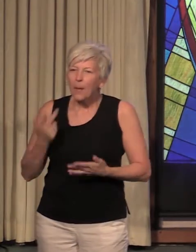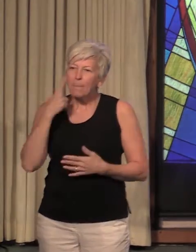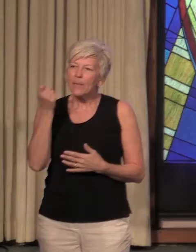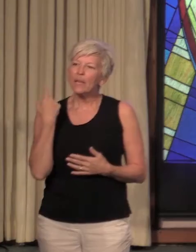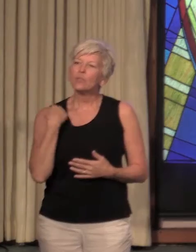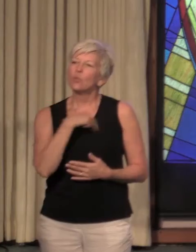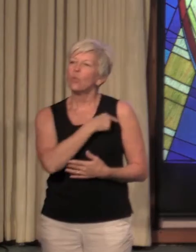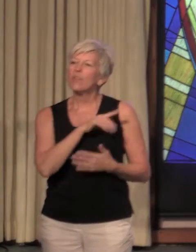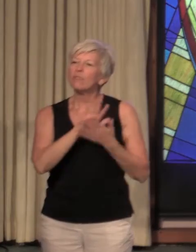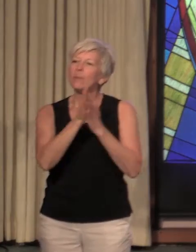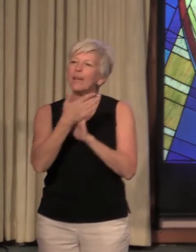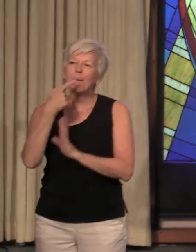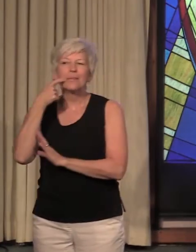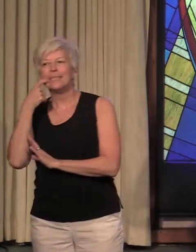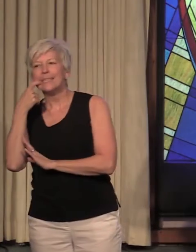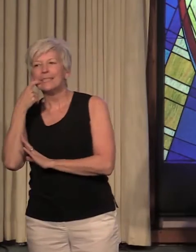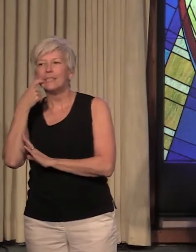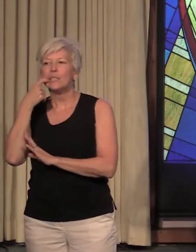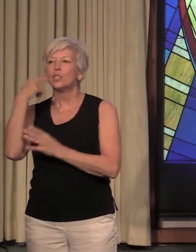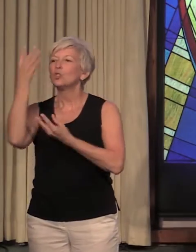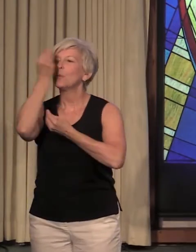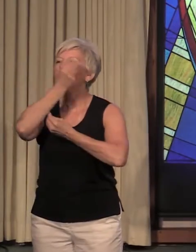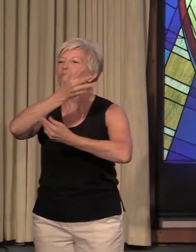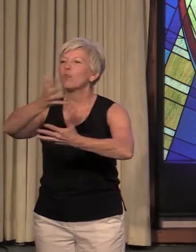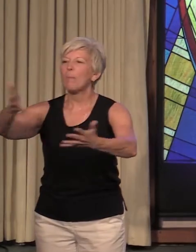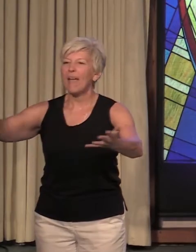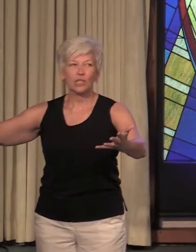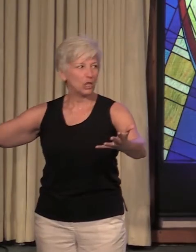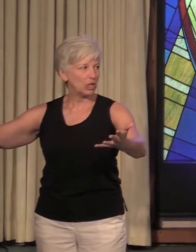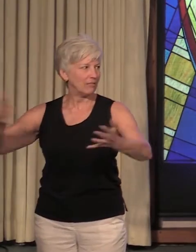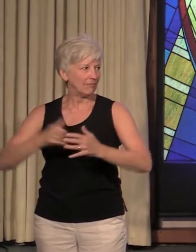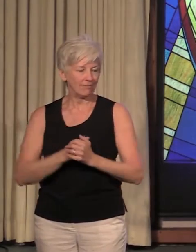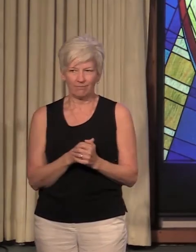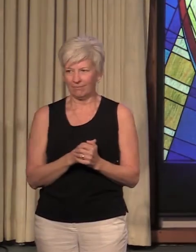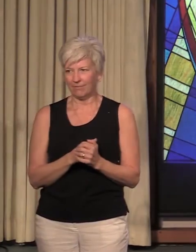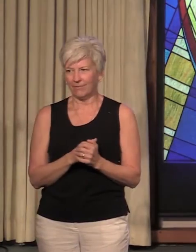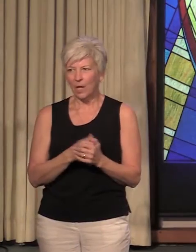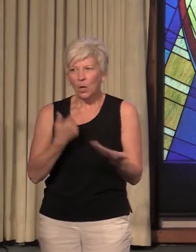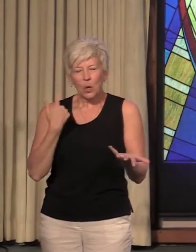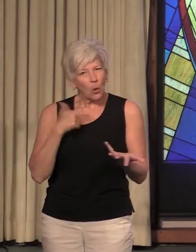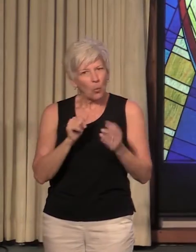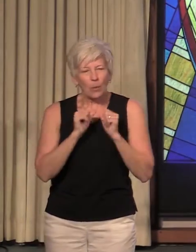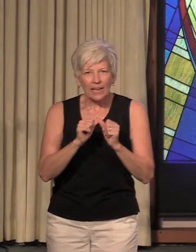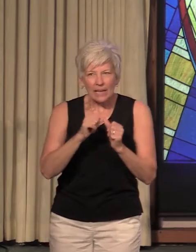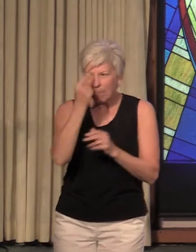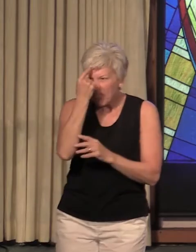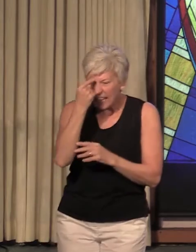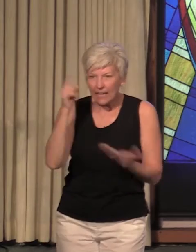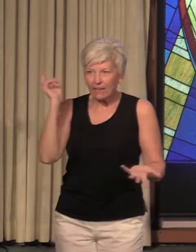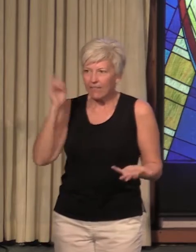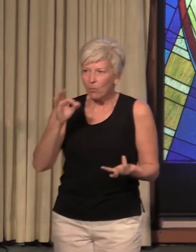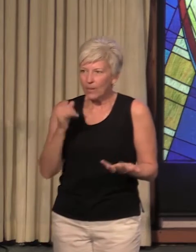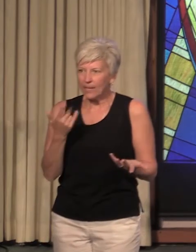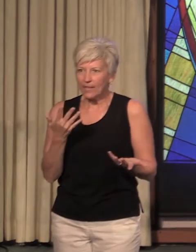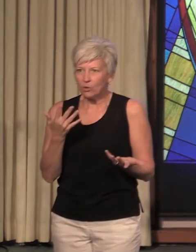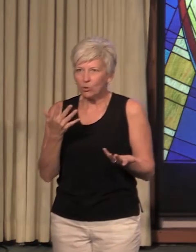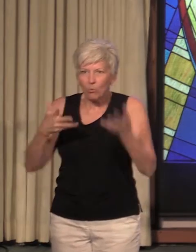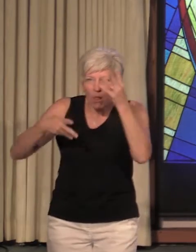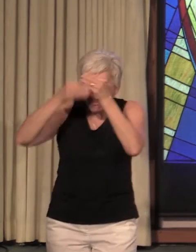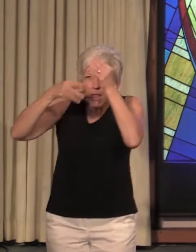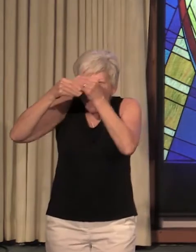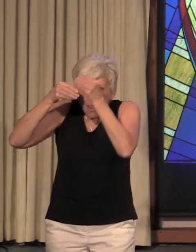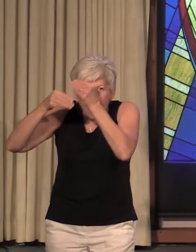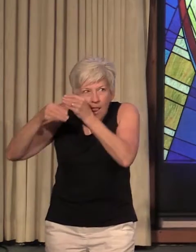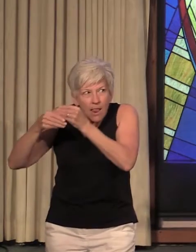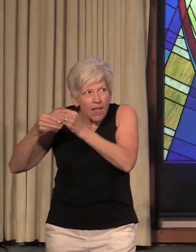to information. You know, we keep thinking that we need to put the next thing in